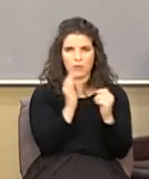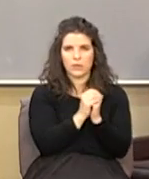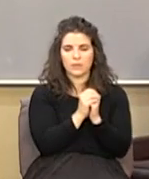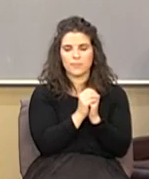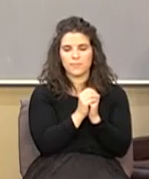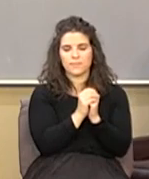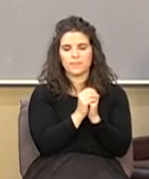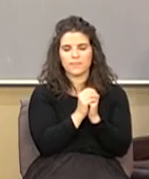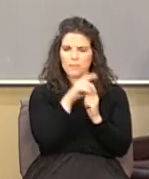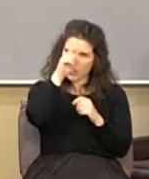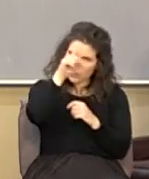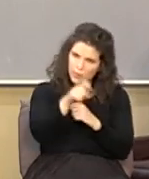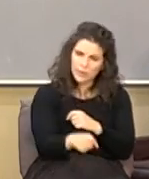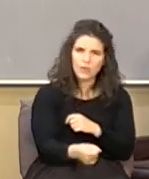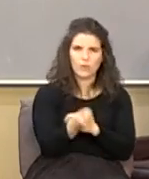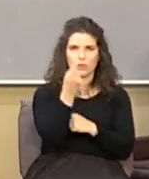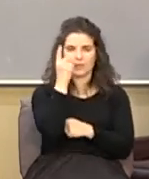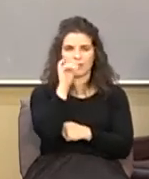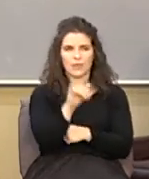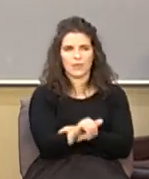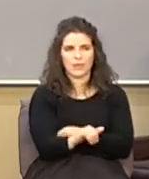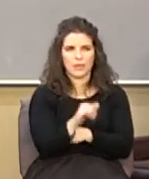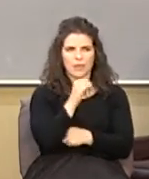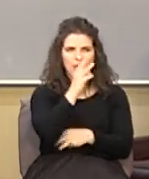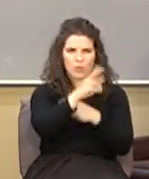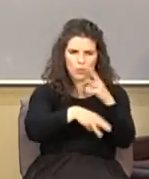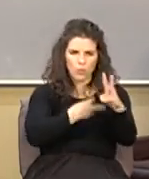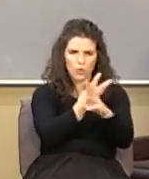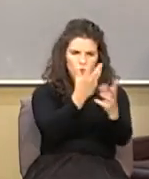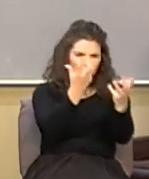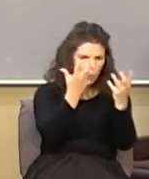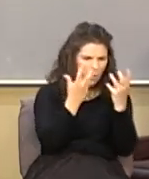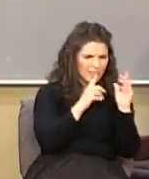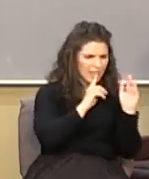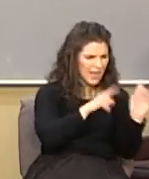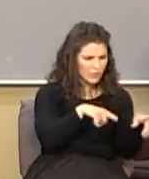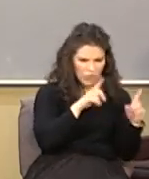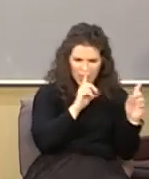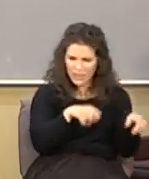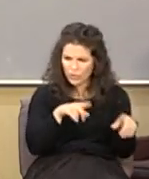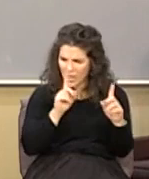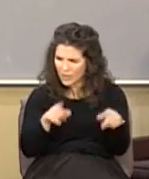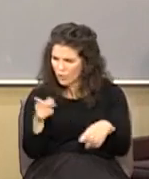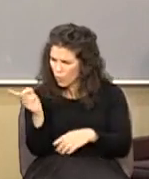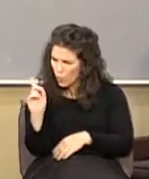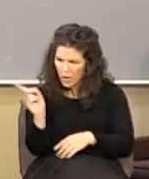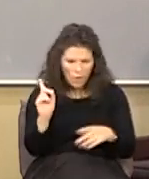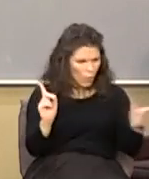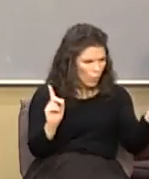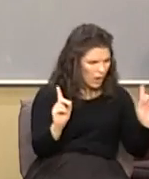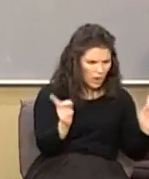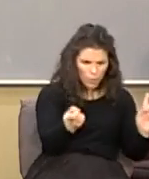and you got to understand that and the world's looking for answers everywhere all the platitudes